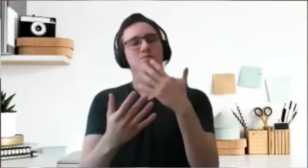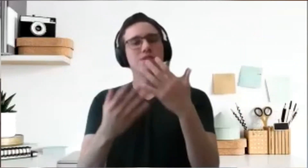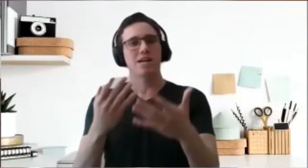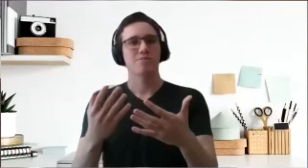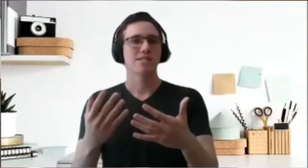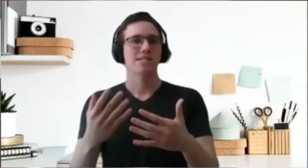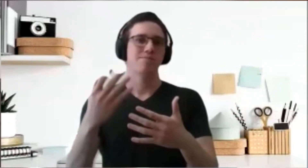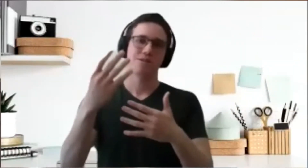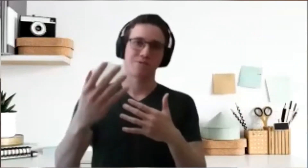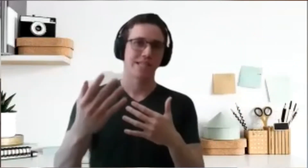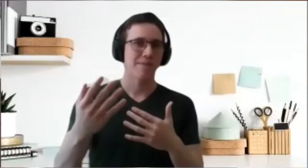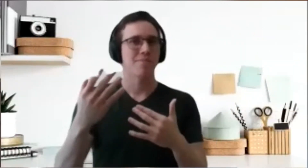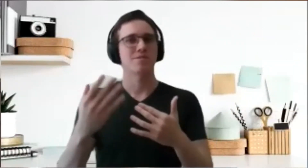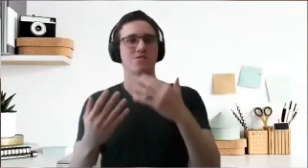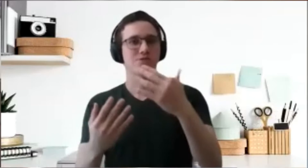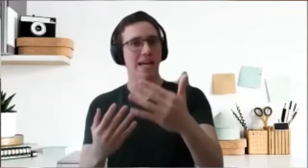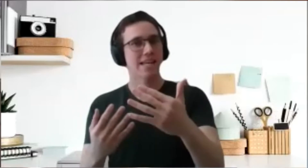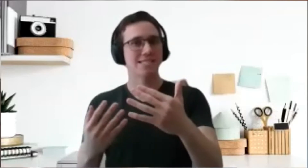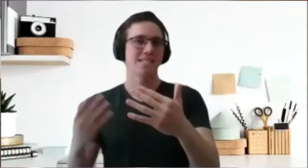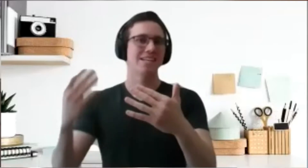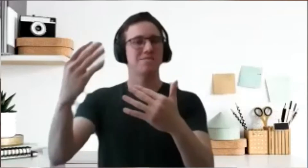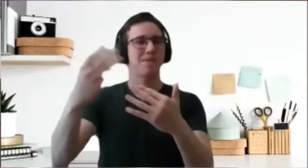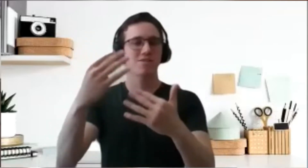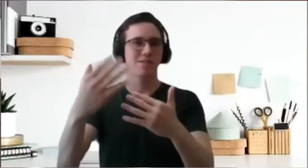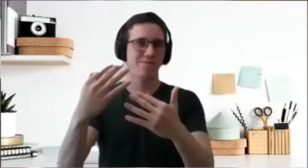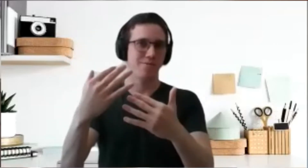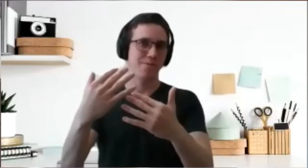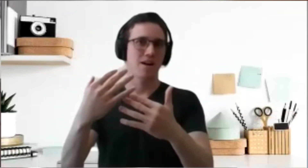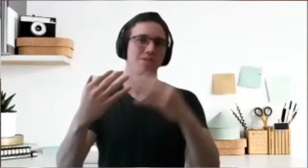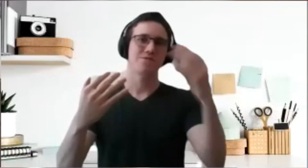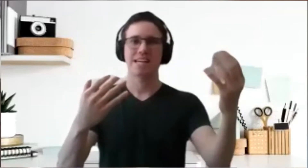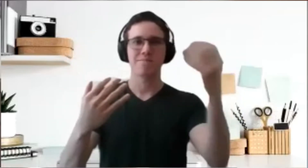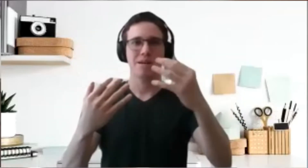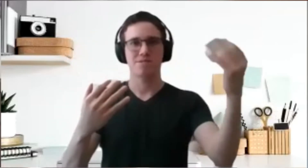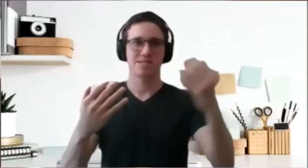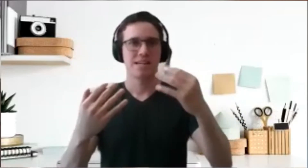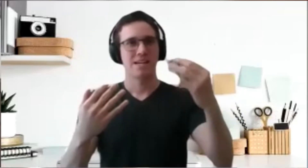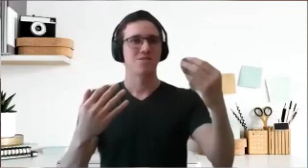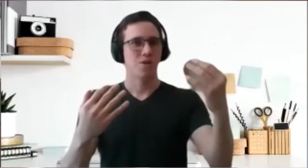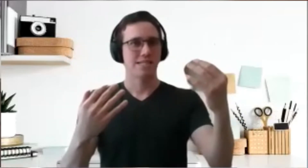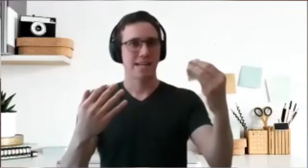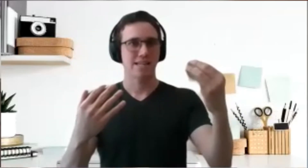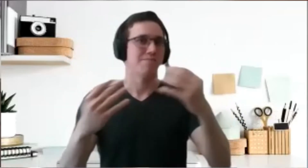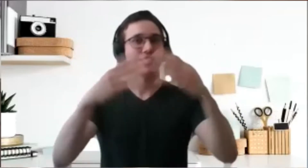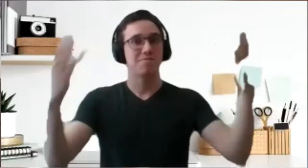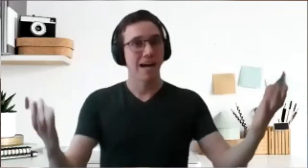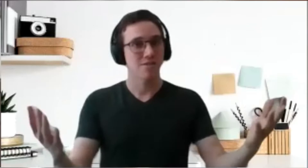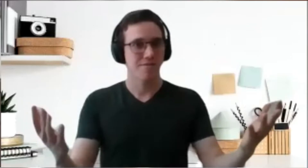would help the club to retain members and to get guests. It's part of the VP of PR but retaining members is not exactly but it's part of